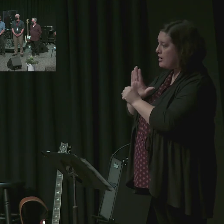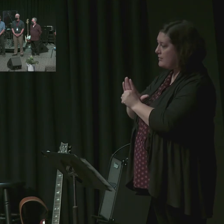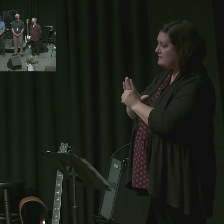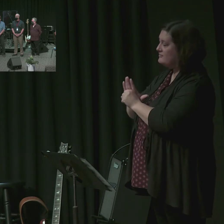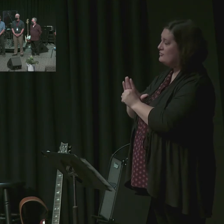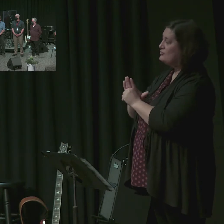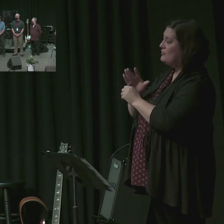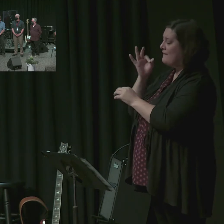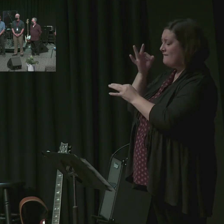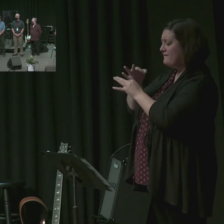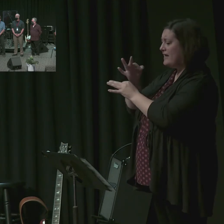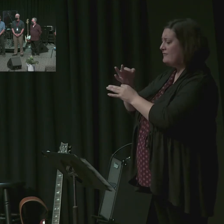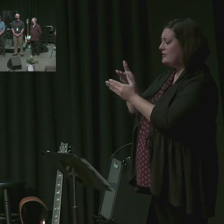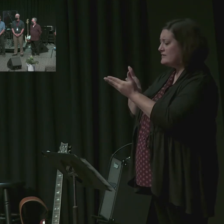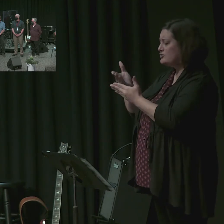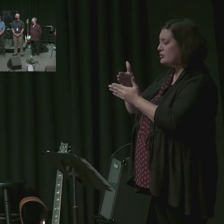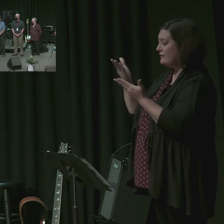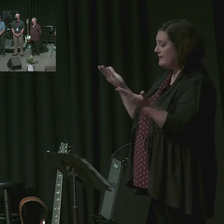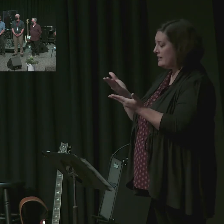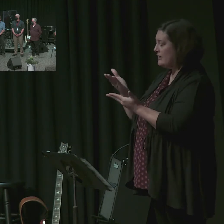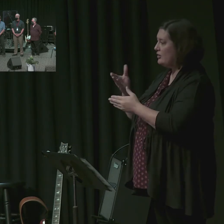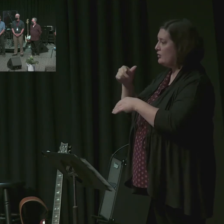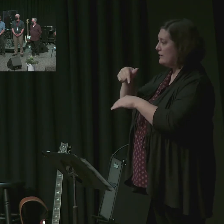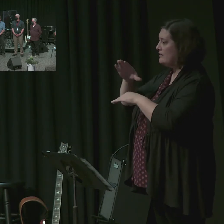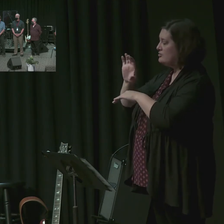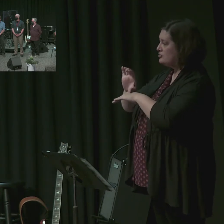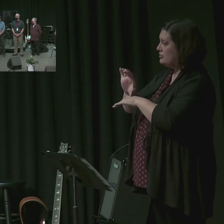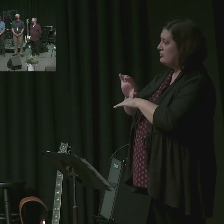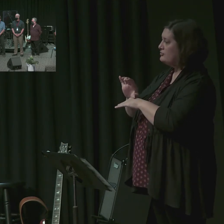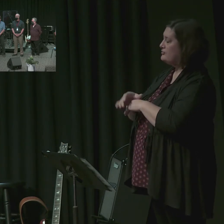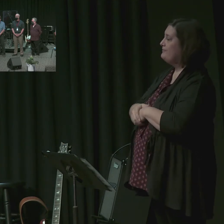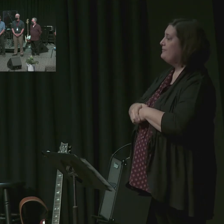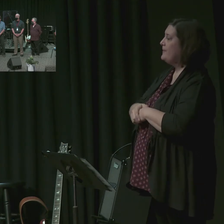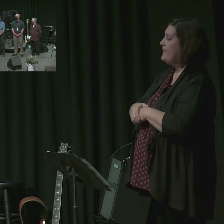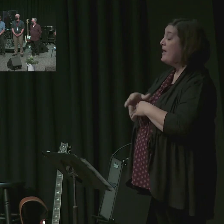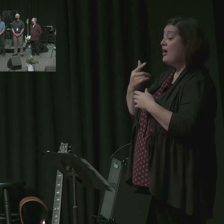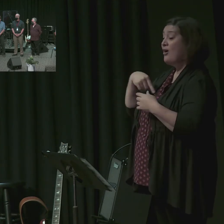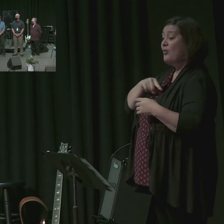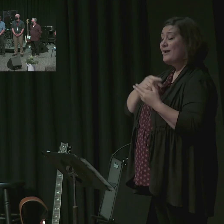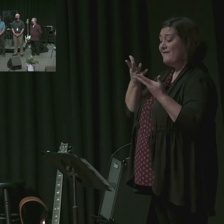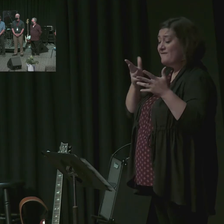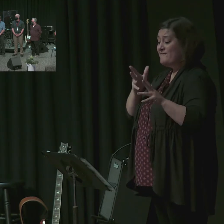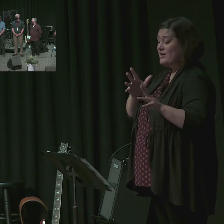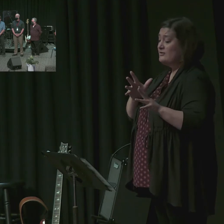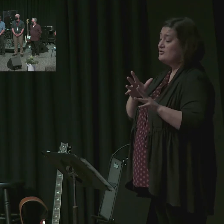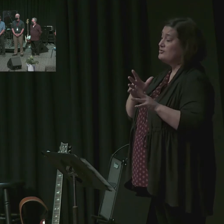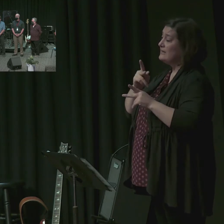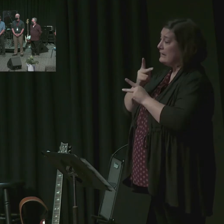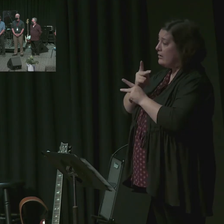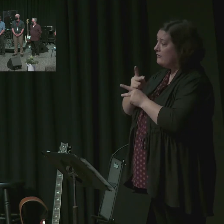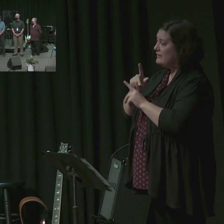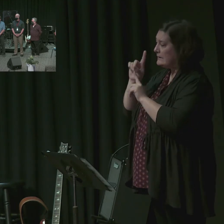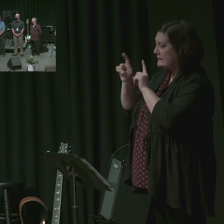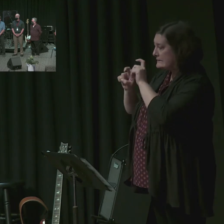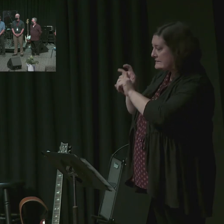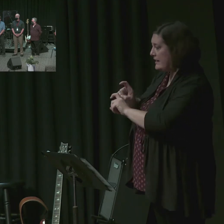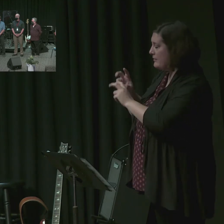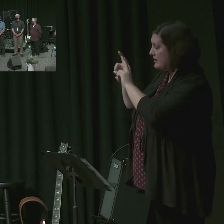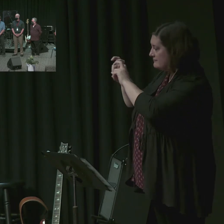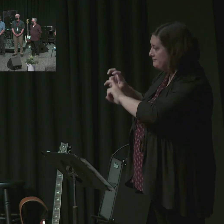I do. I do. All right. So, John, after carefully examining you according to the biblical qualifications of